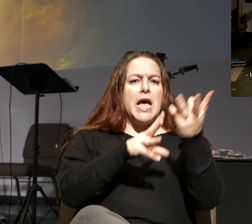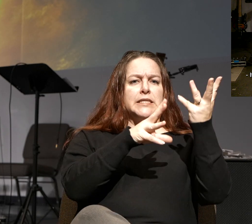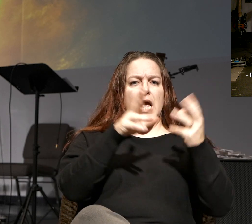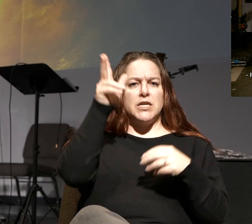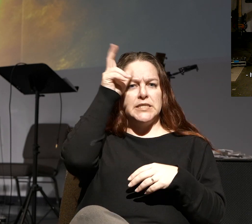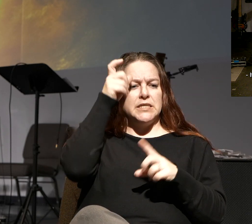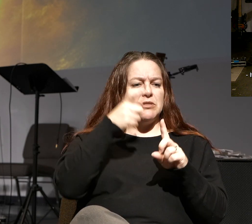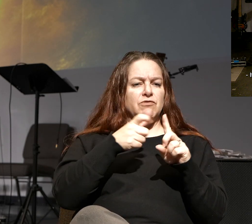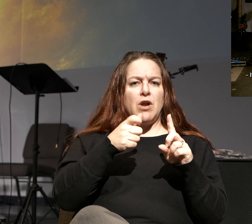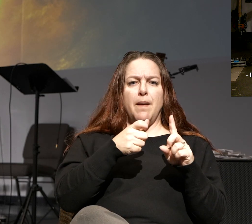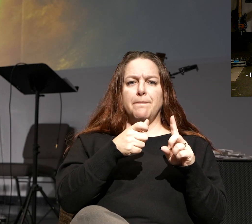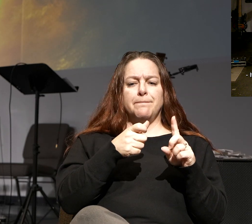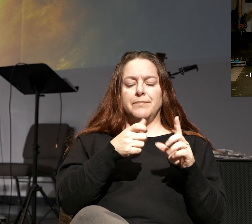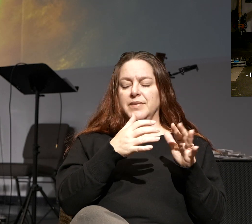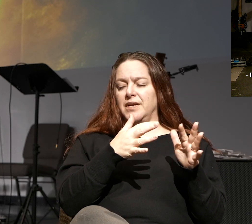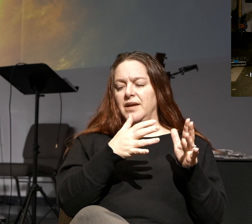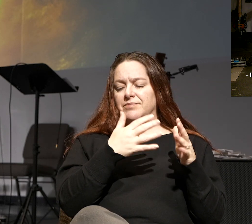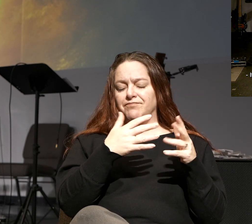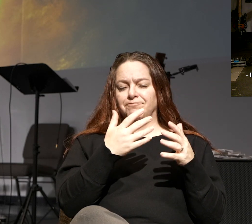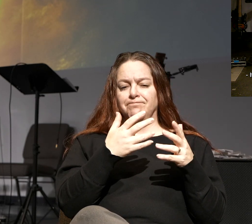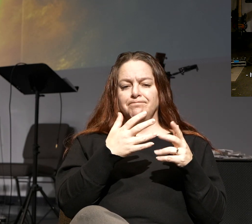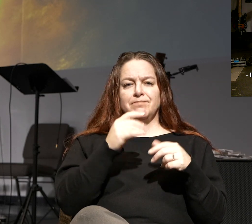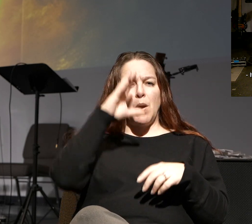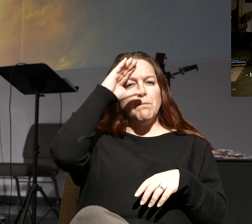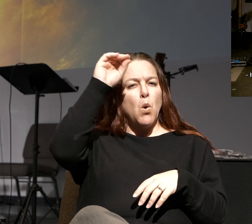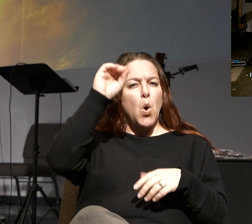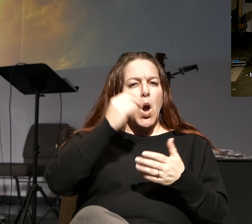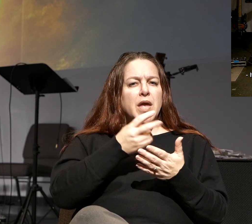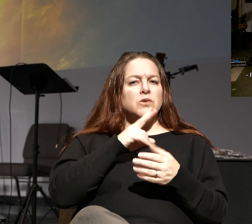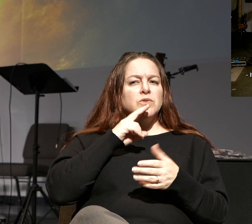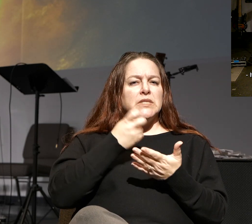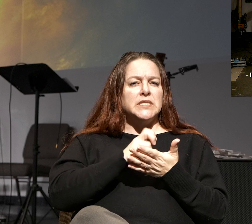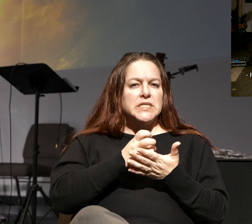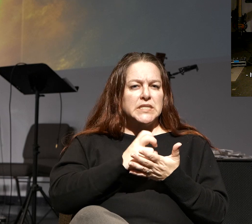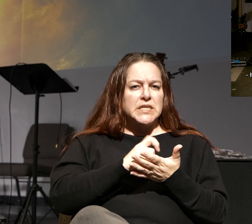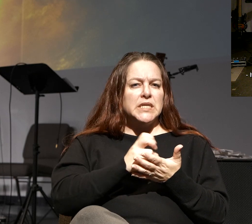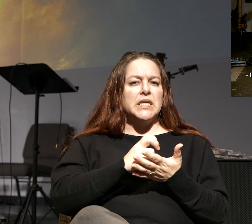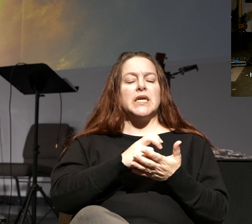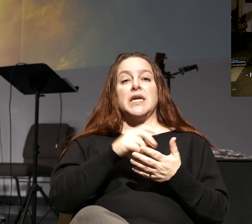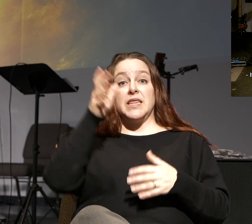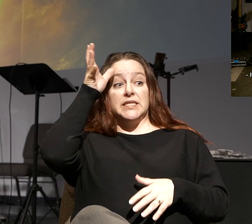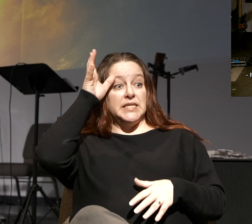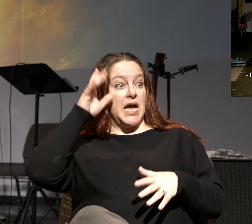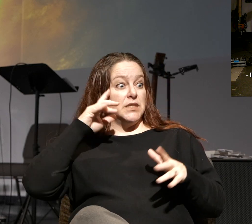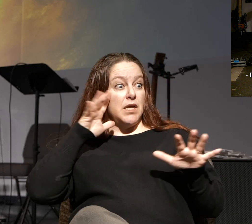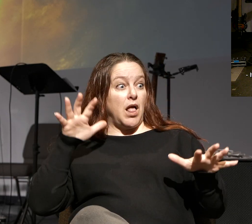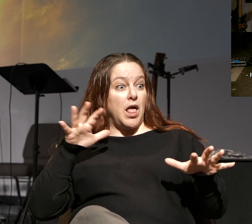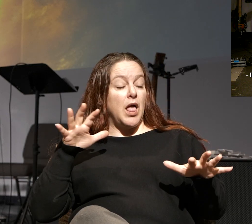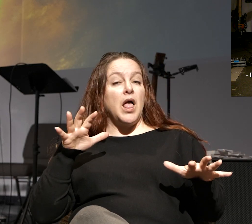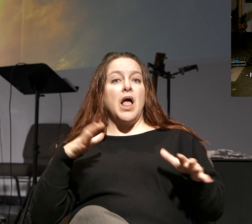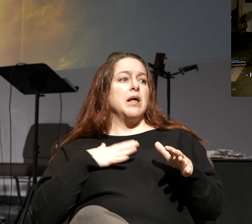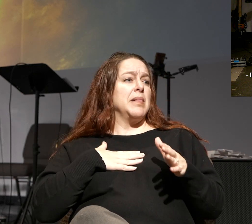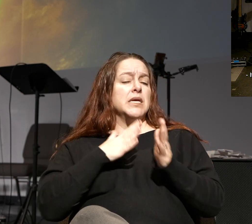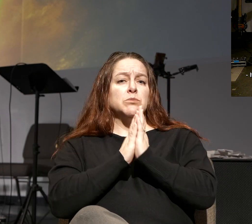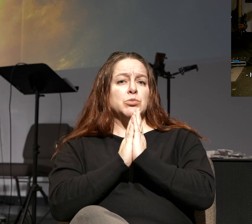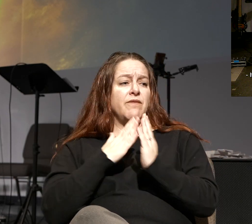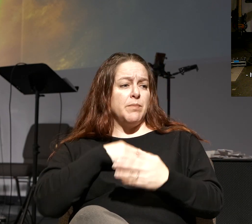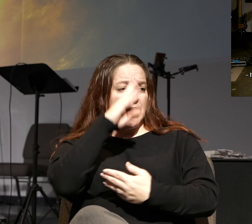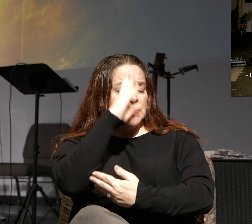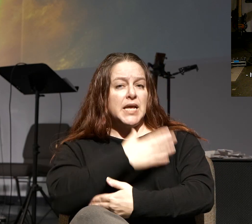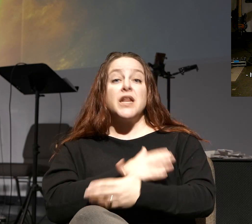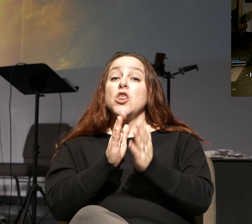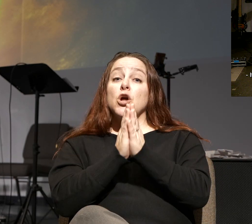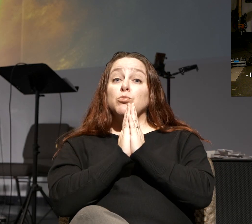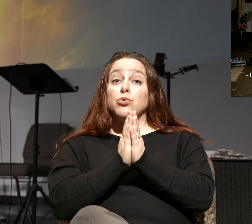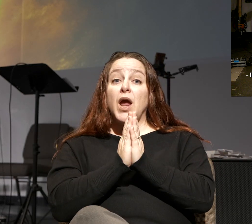little epileptic boy who's seizing. His dad's freaking out and needing, please pray for my son. They're